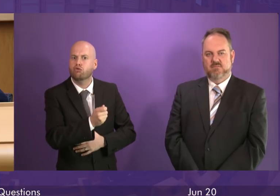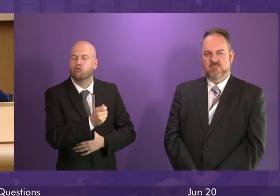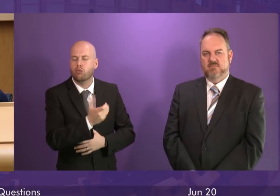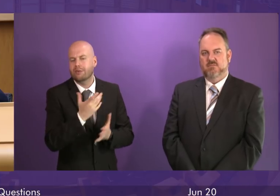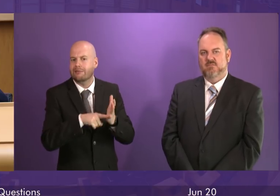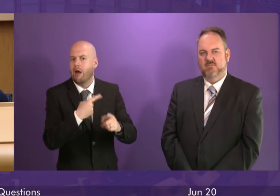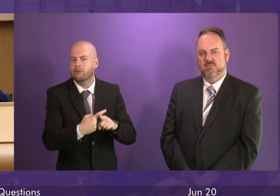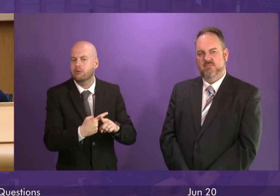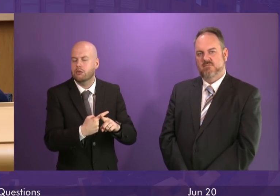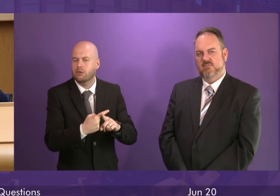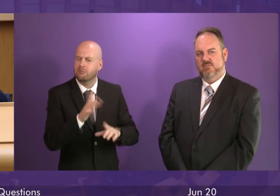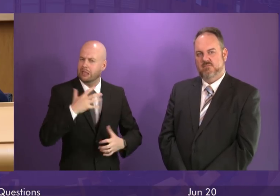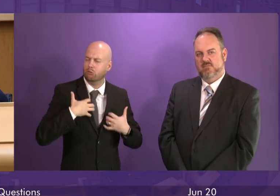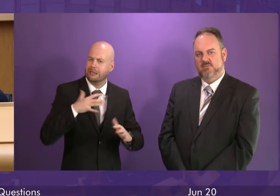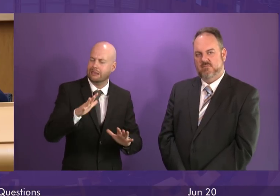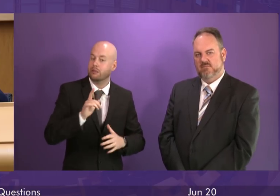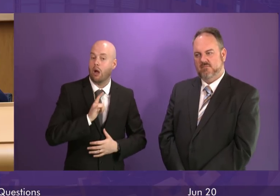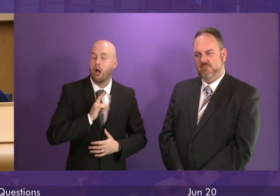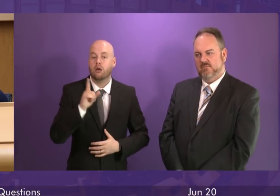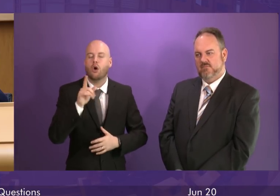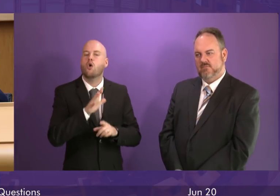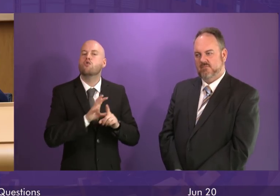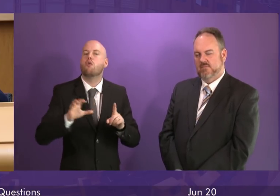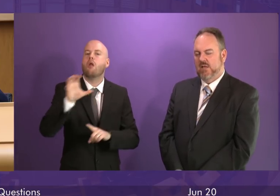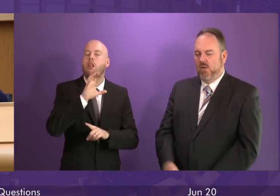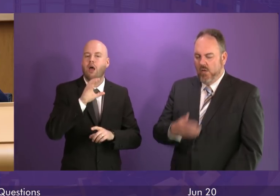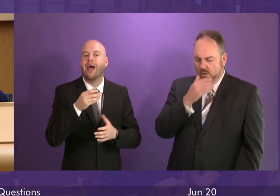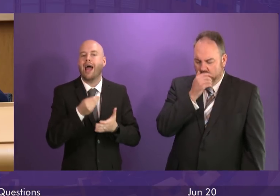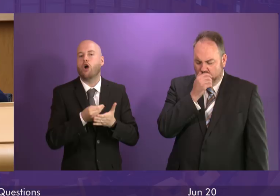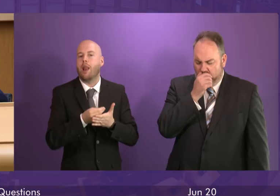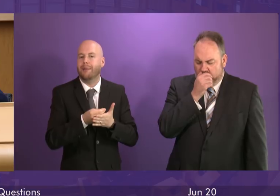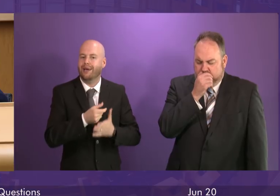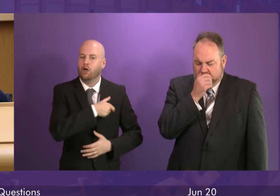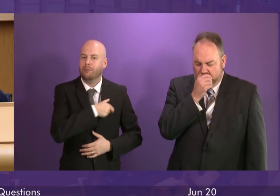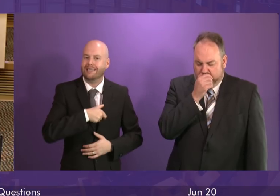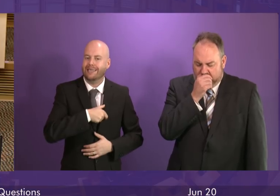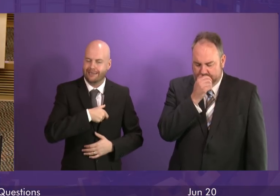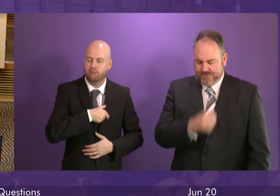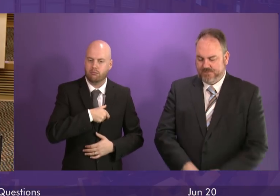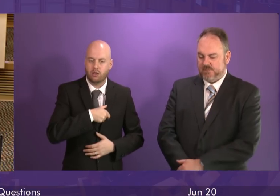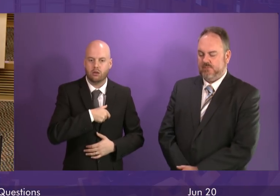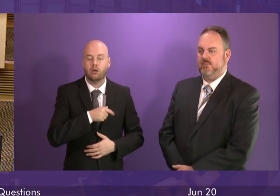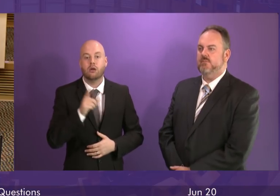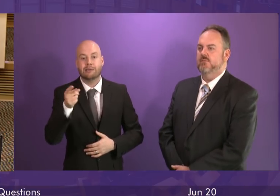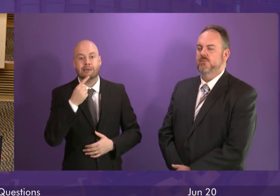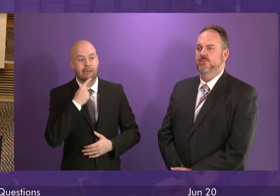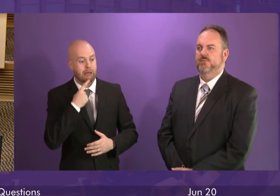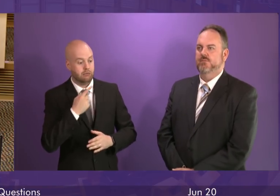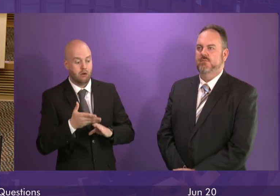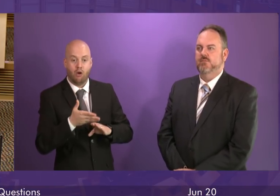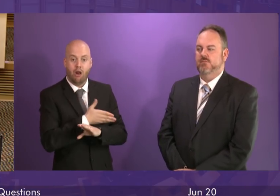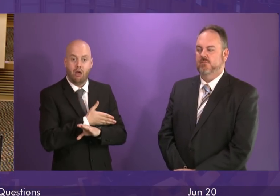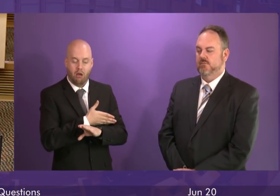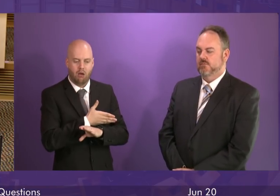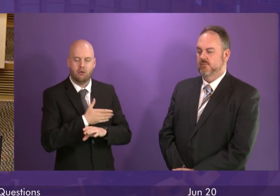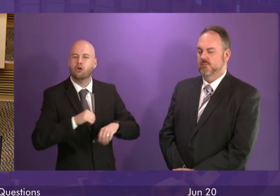report from the Rural Economy Committee, which remember is chaired by the Conservative Edward Mountain, earlier in this Parliament said